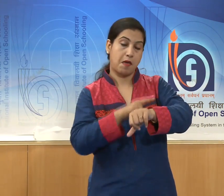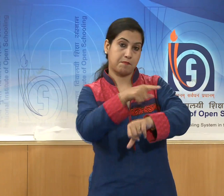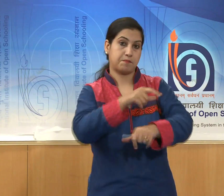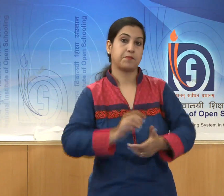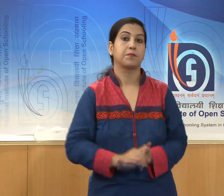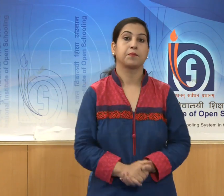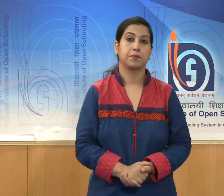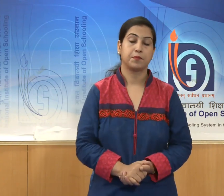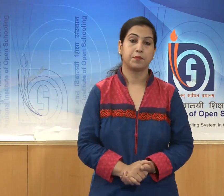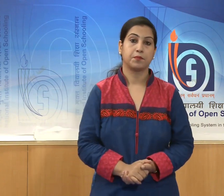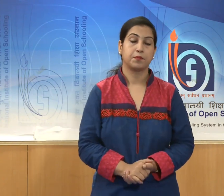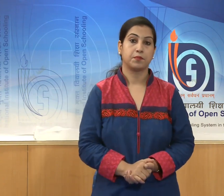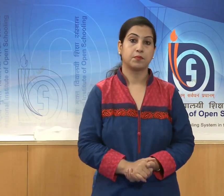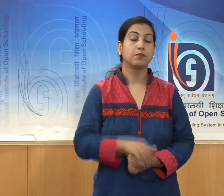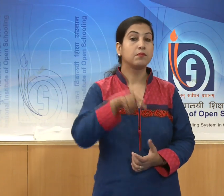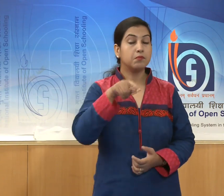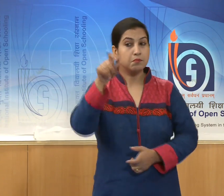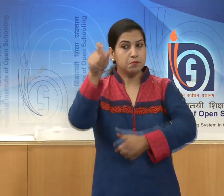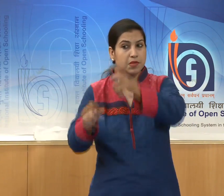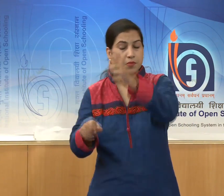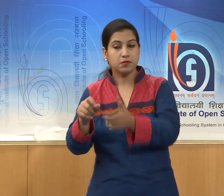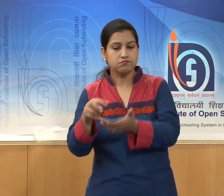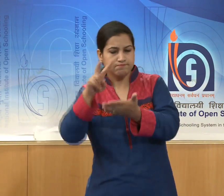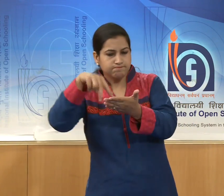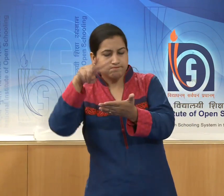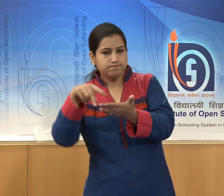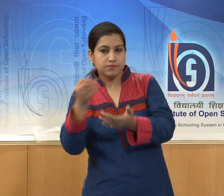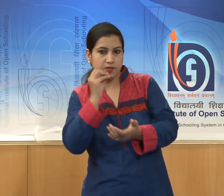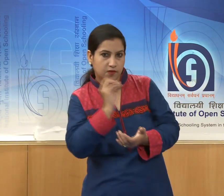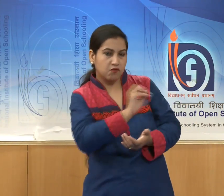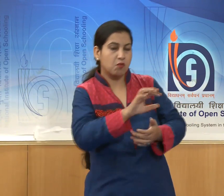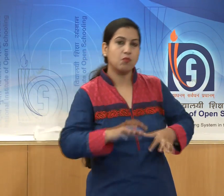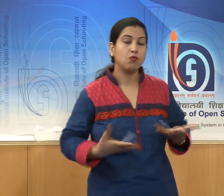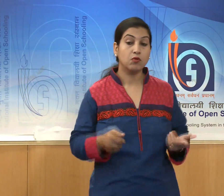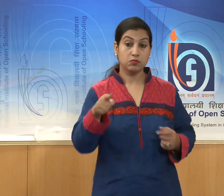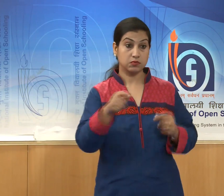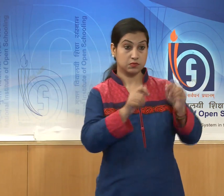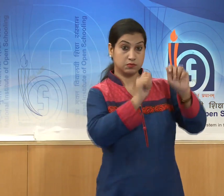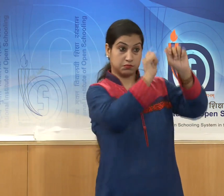According to scholars, the technique of high polish